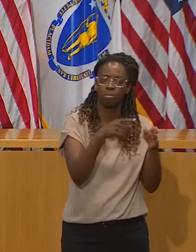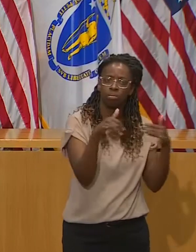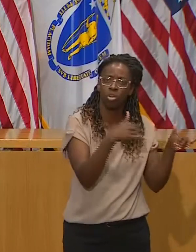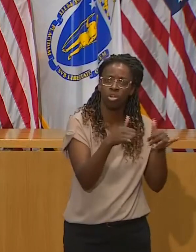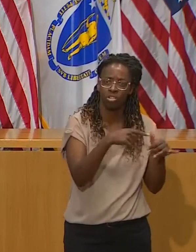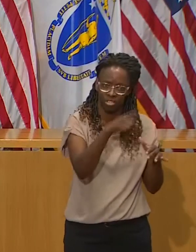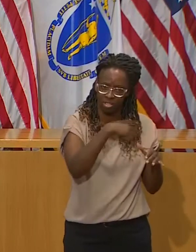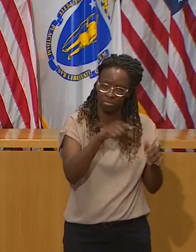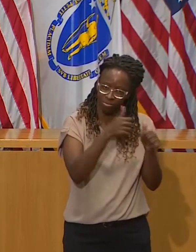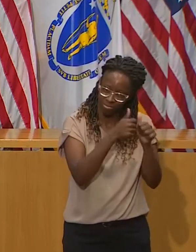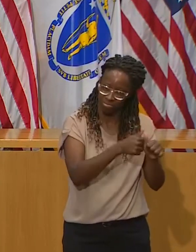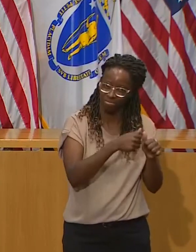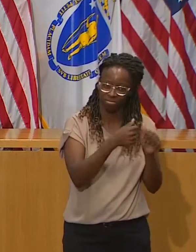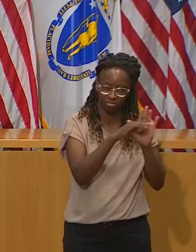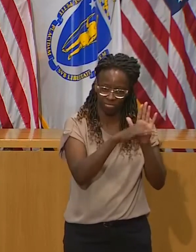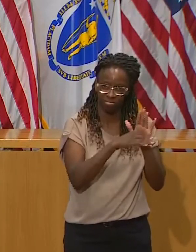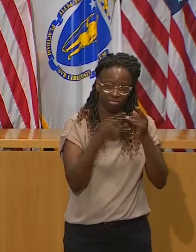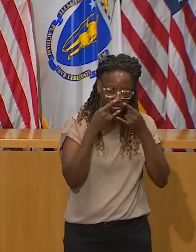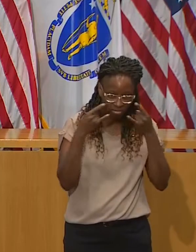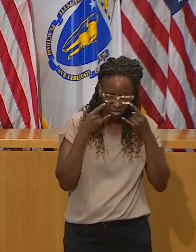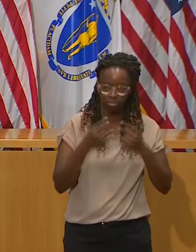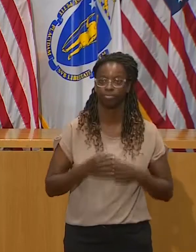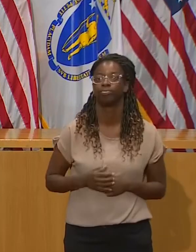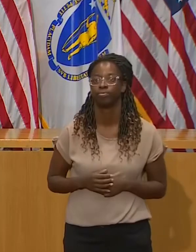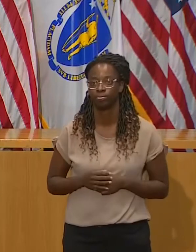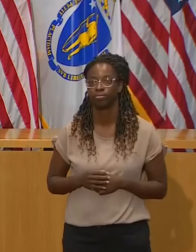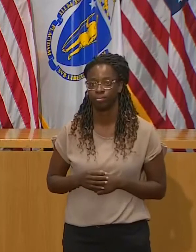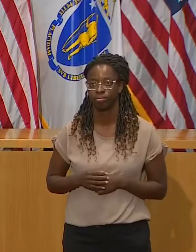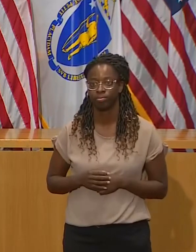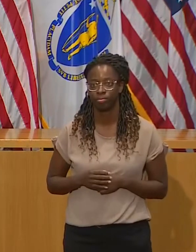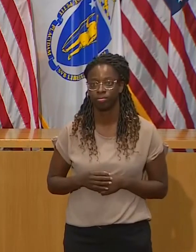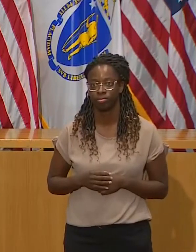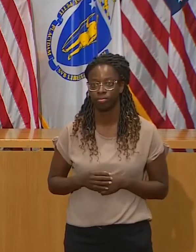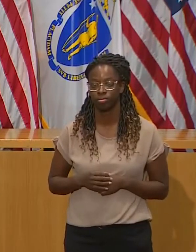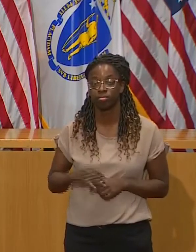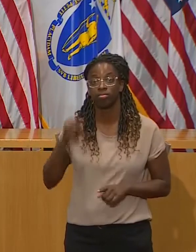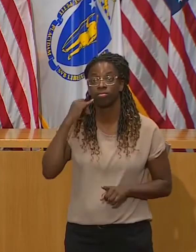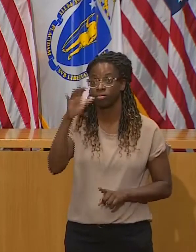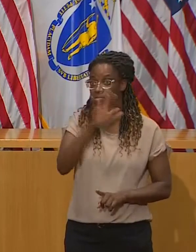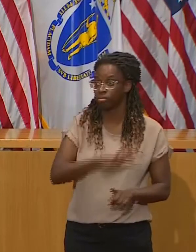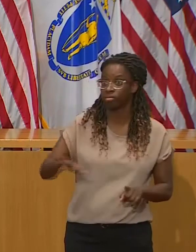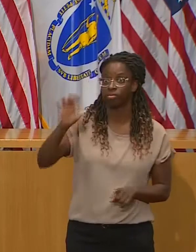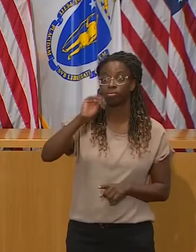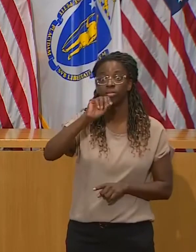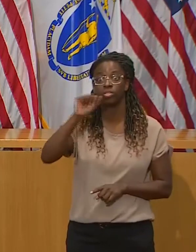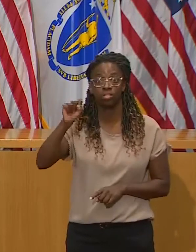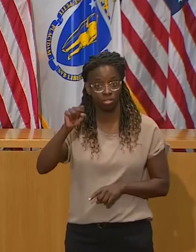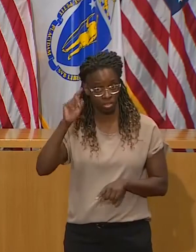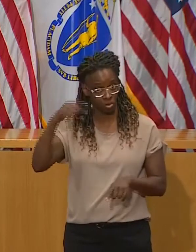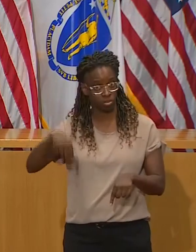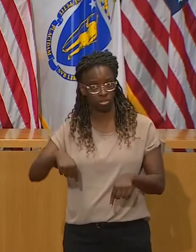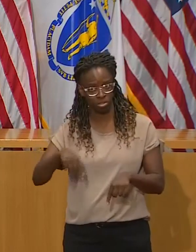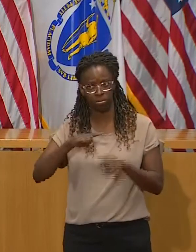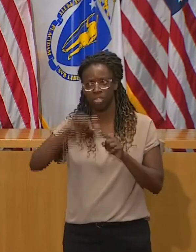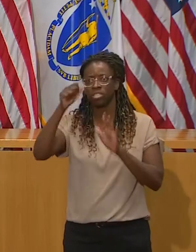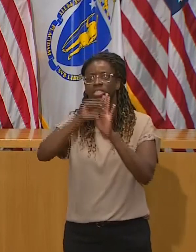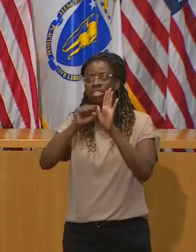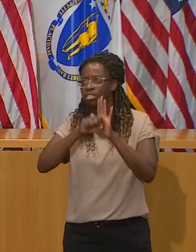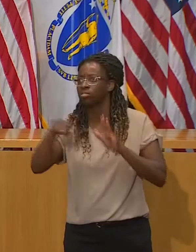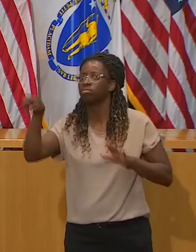highest face covering, wearing a face covering rates in public spaces.